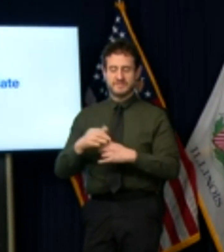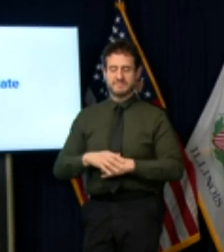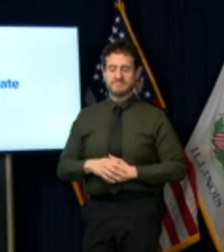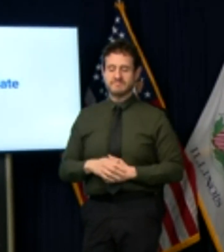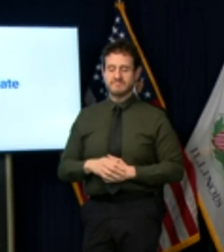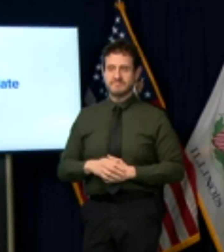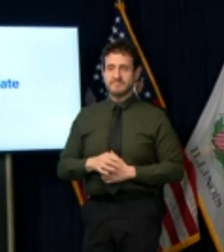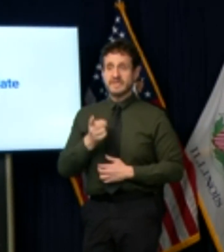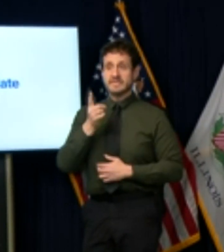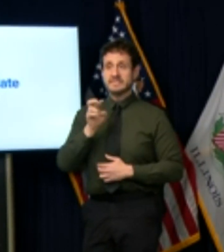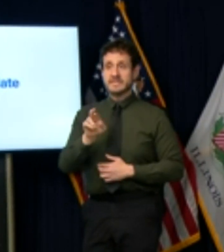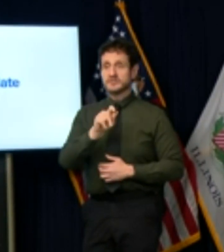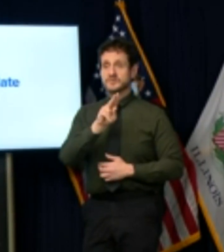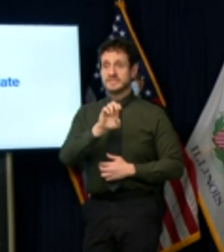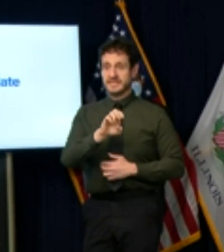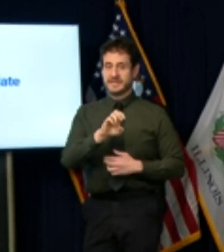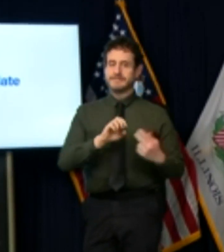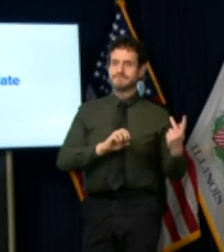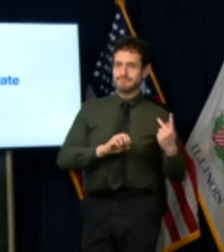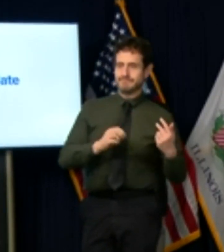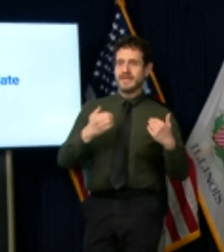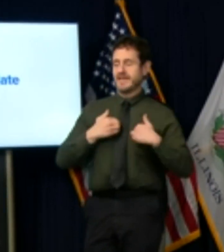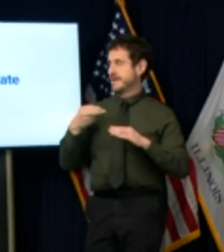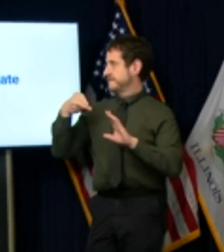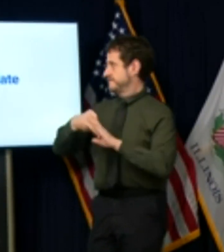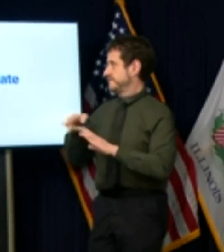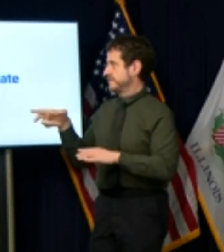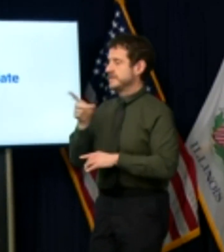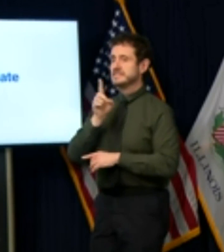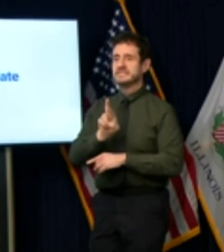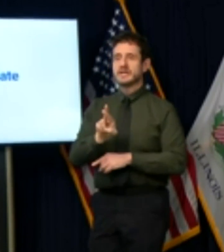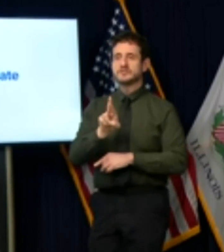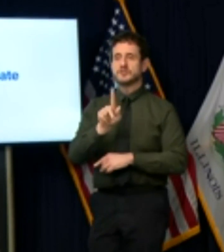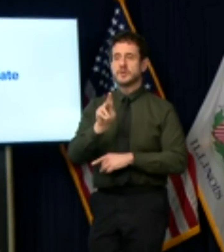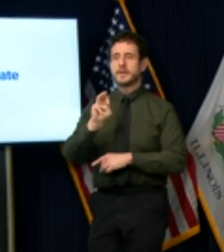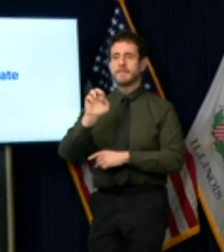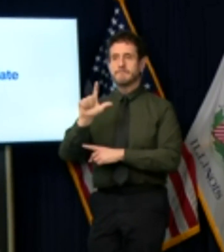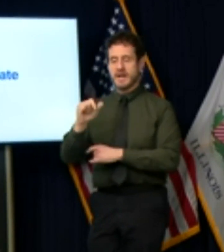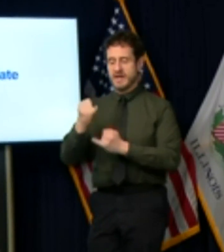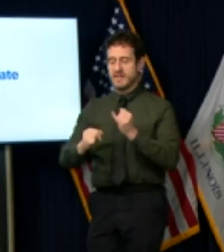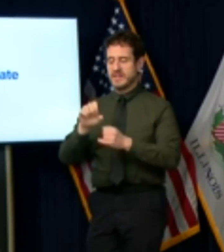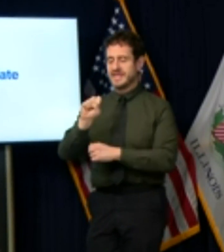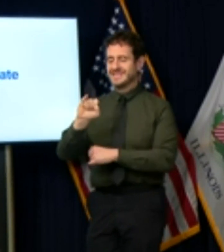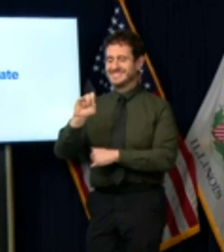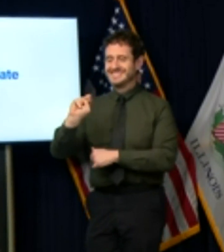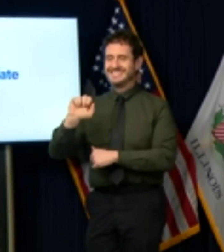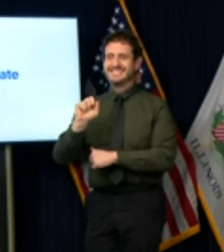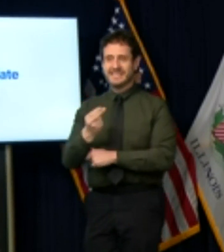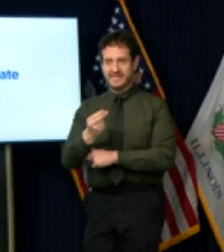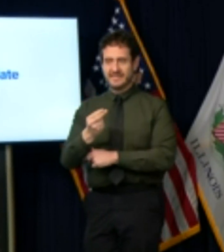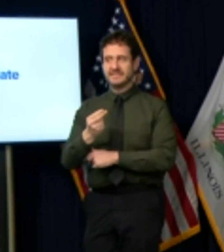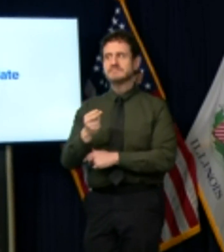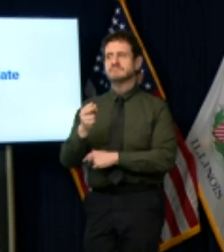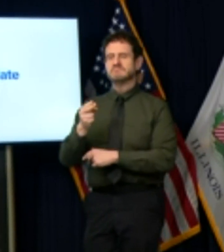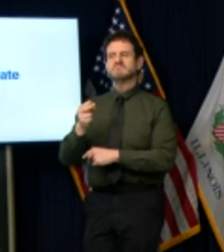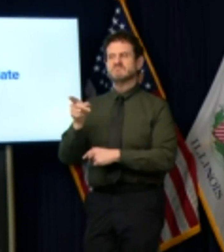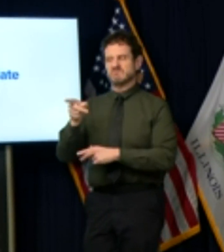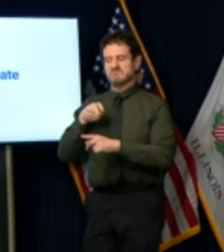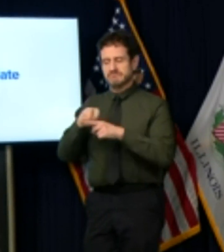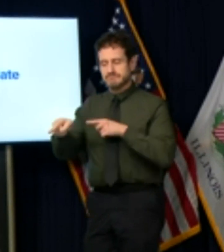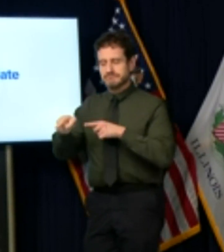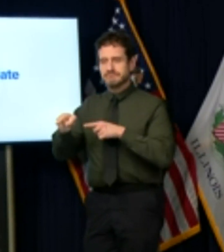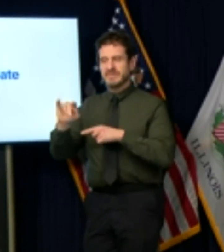dr azika and i are joined today by dr kamal singh an infectious disease specialist with north shore